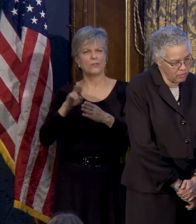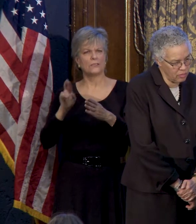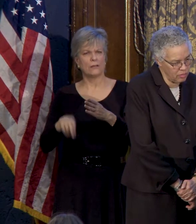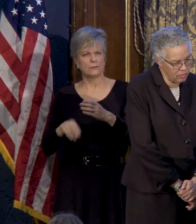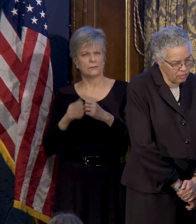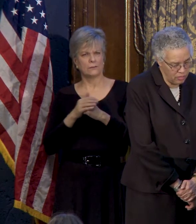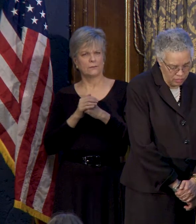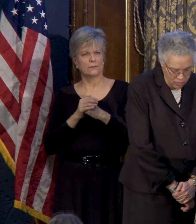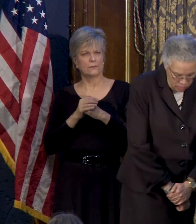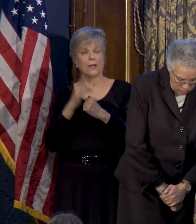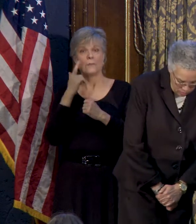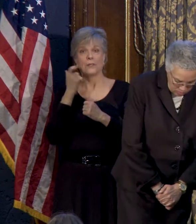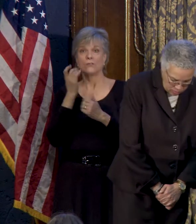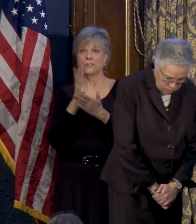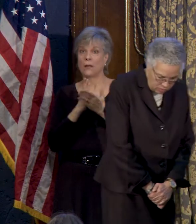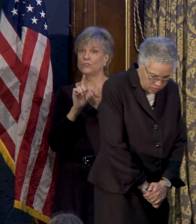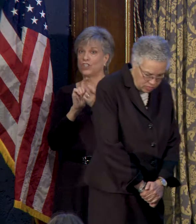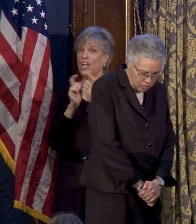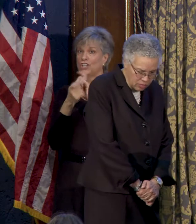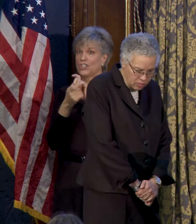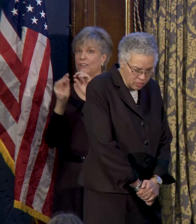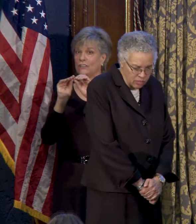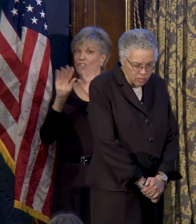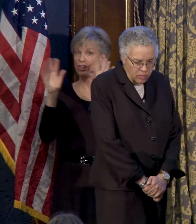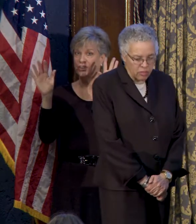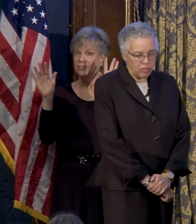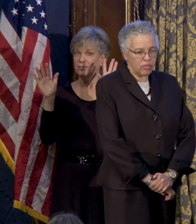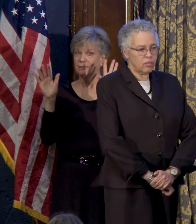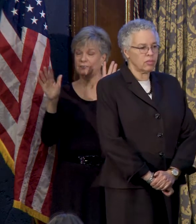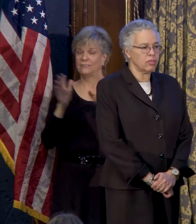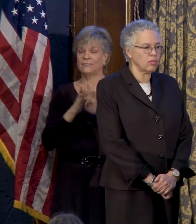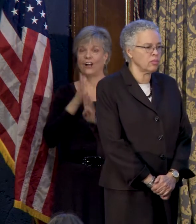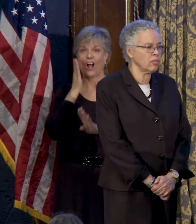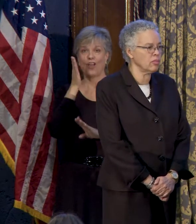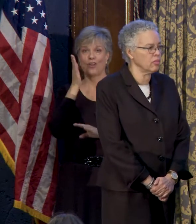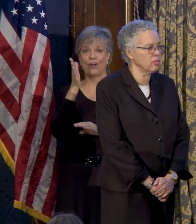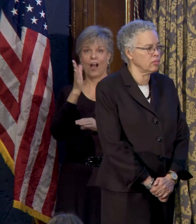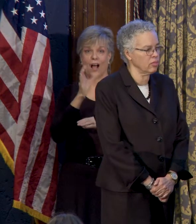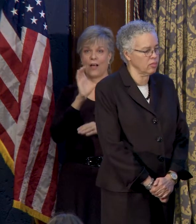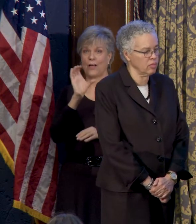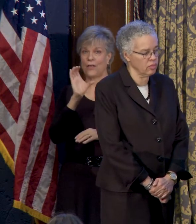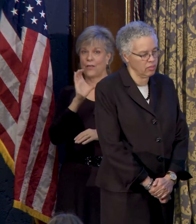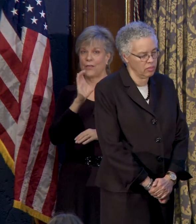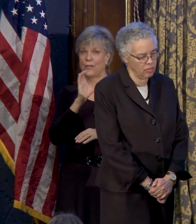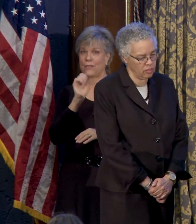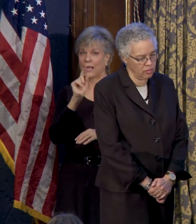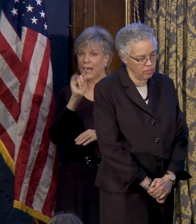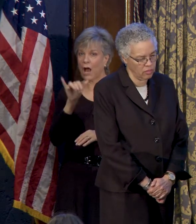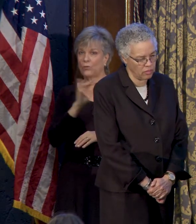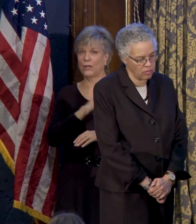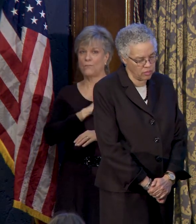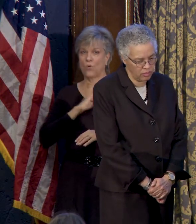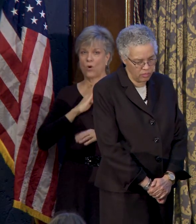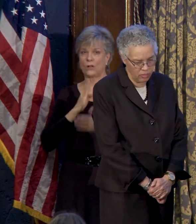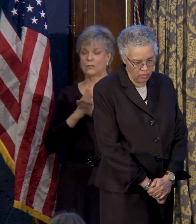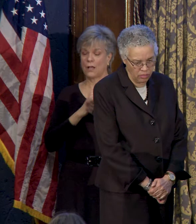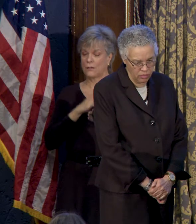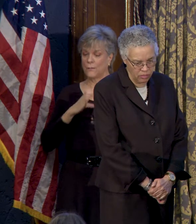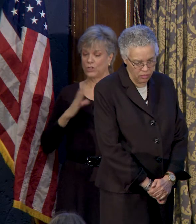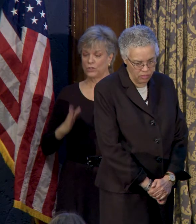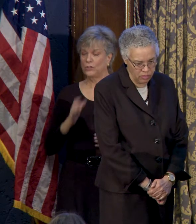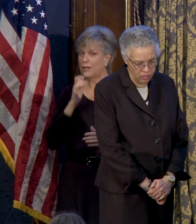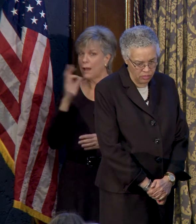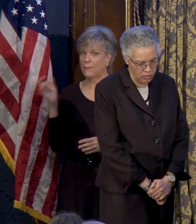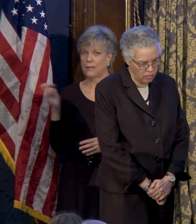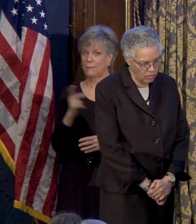Because there's some change, clearly, on the county board, the board of commissioners. Some commissioners will not